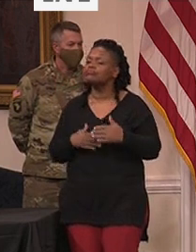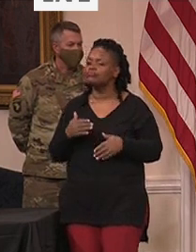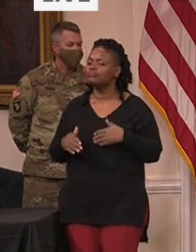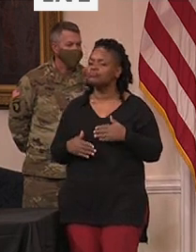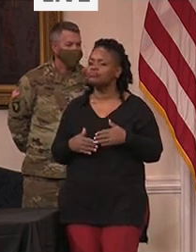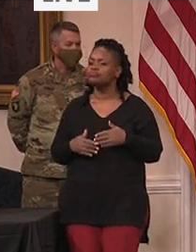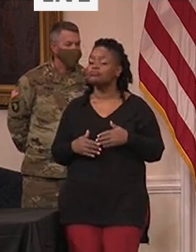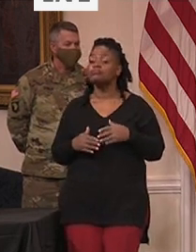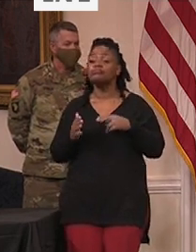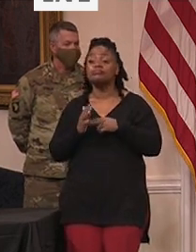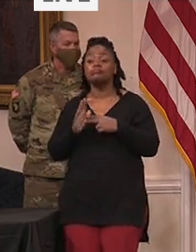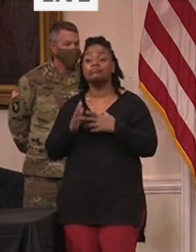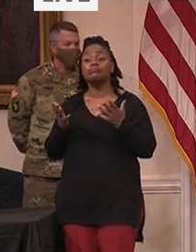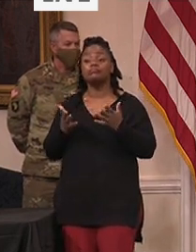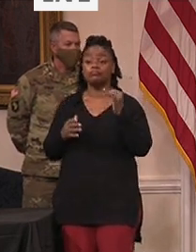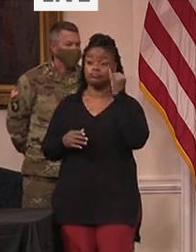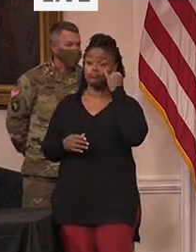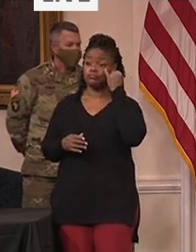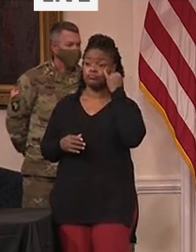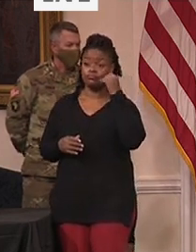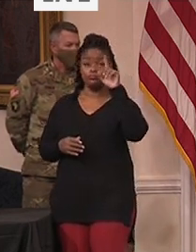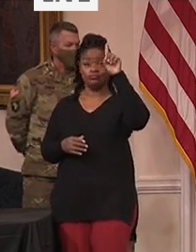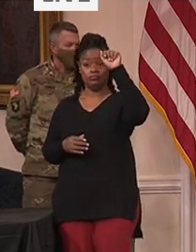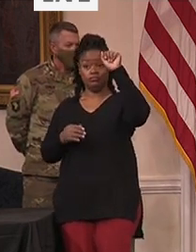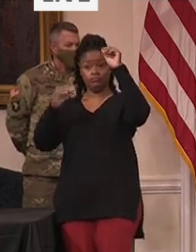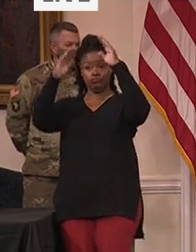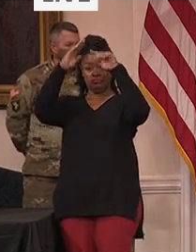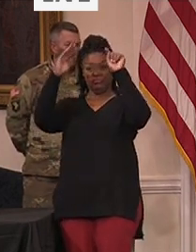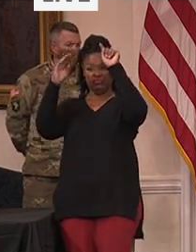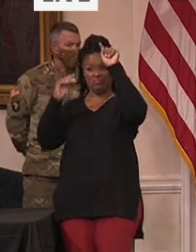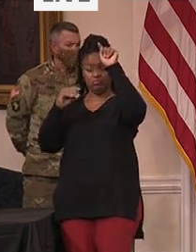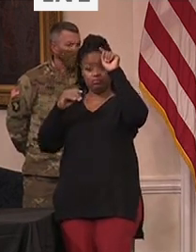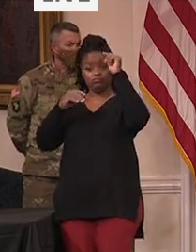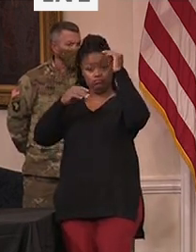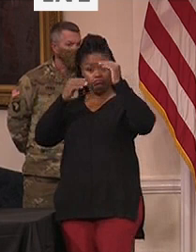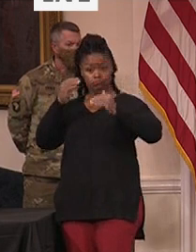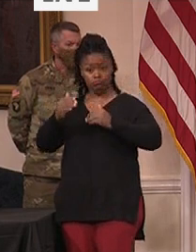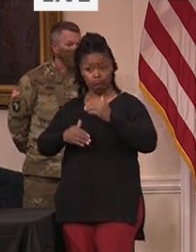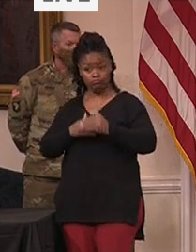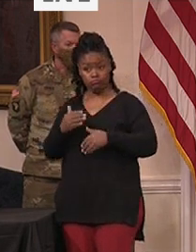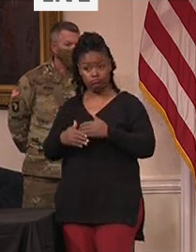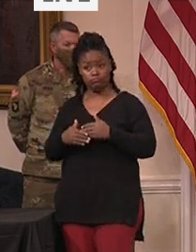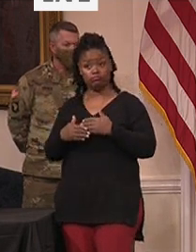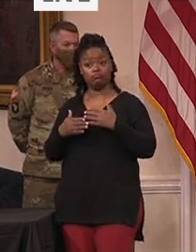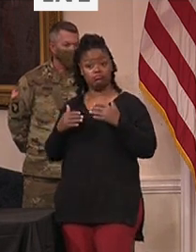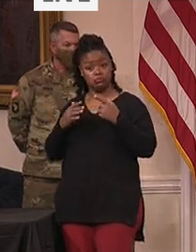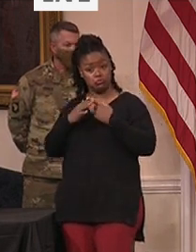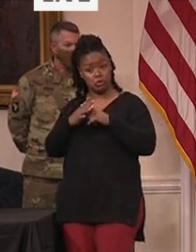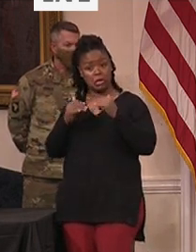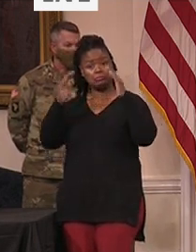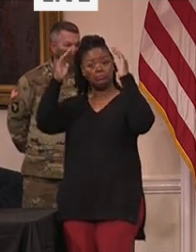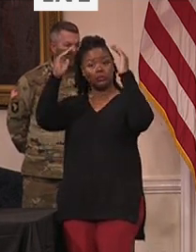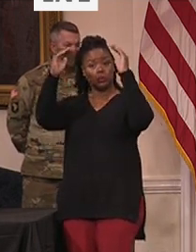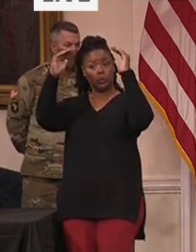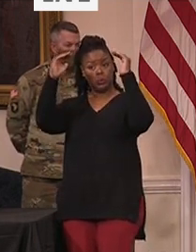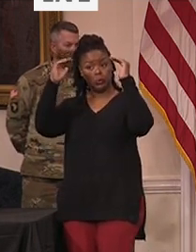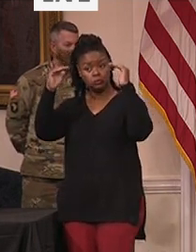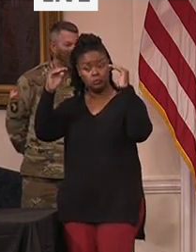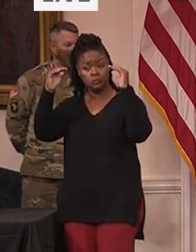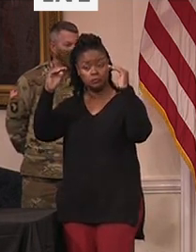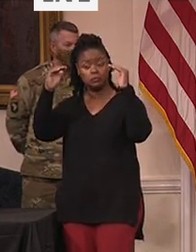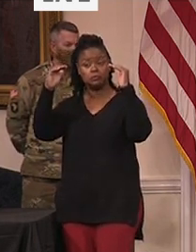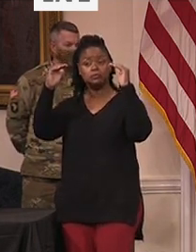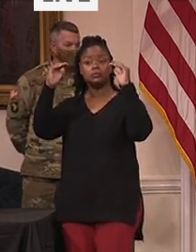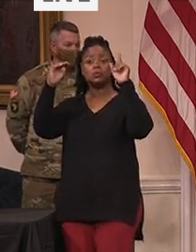others are in need of more. So we're going to be adjusting the plan to say that we're going to be no longer be waiting for